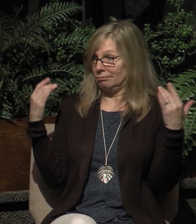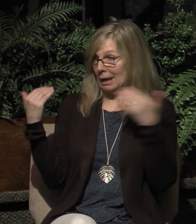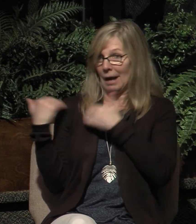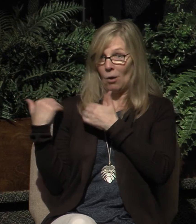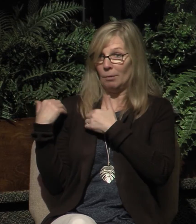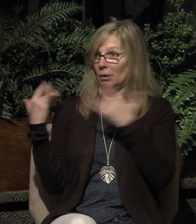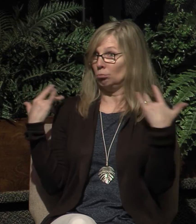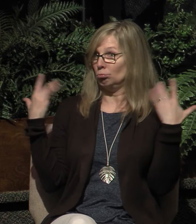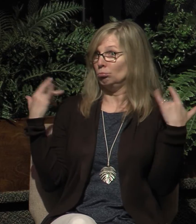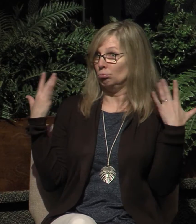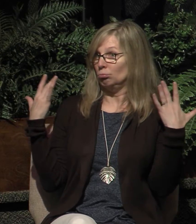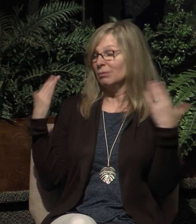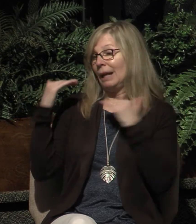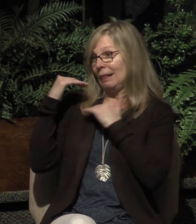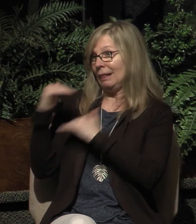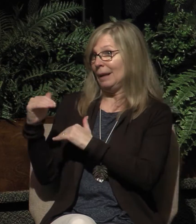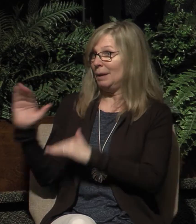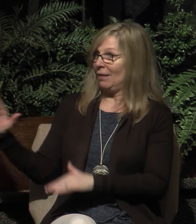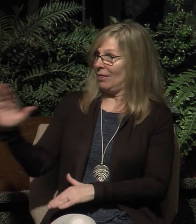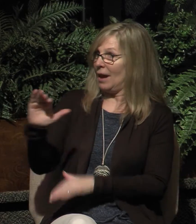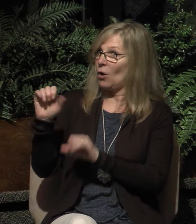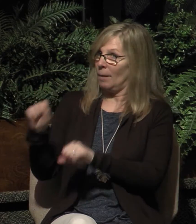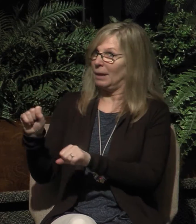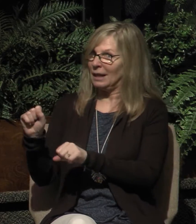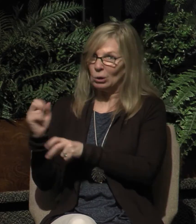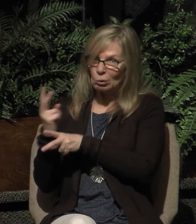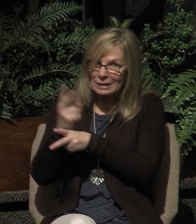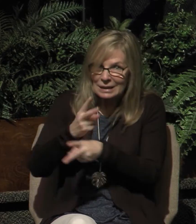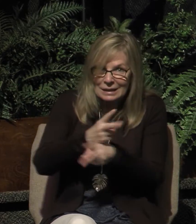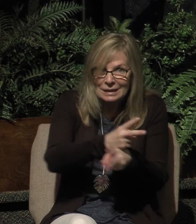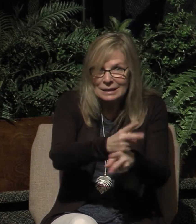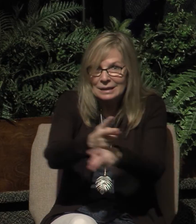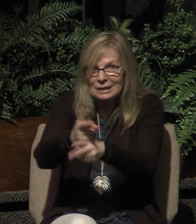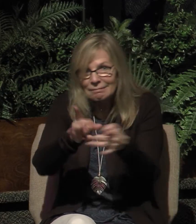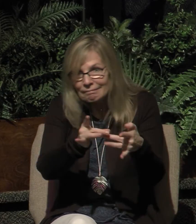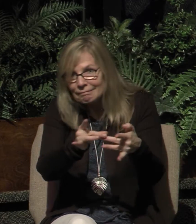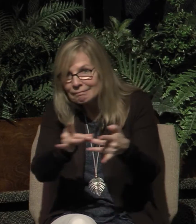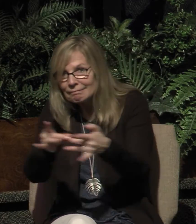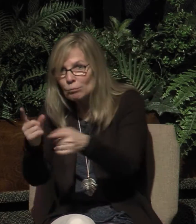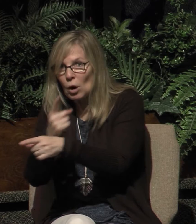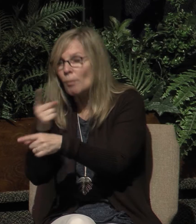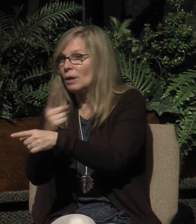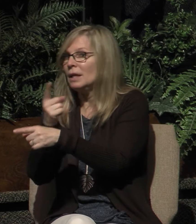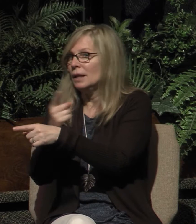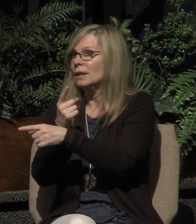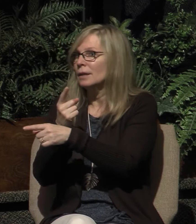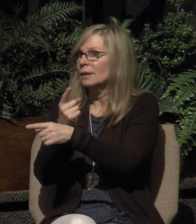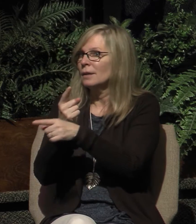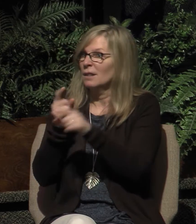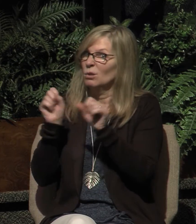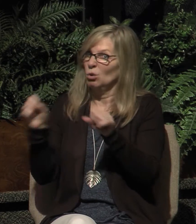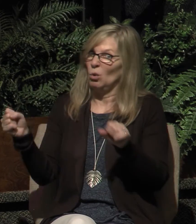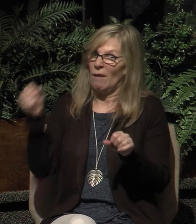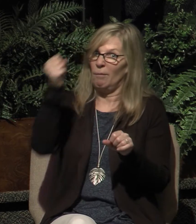their ability to shepherd you properly. And therefore, you have put yourself in a very dangerous spiritual